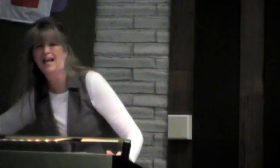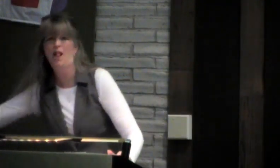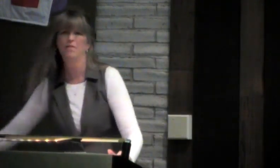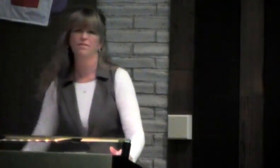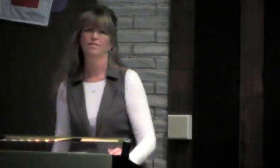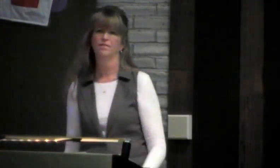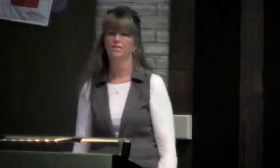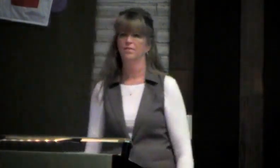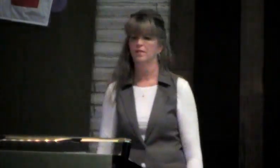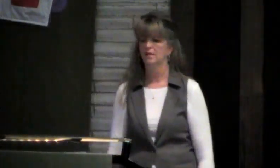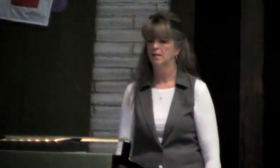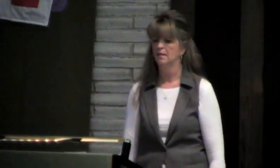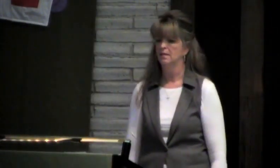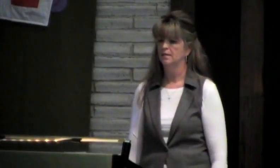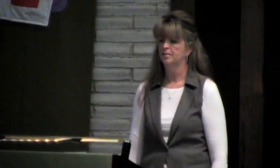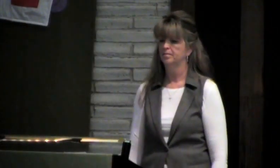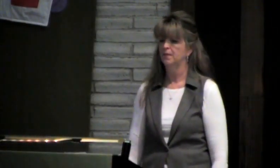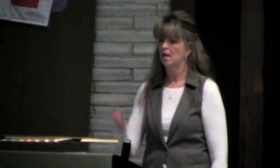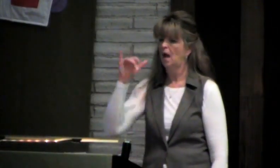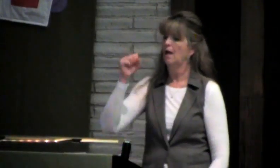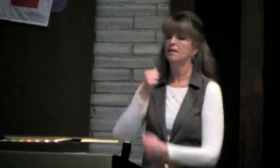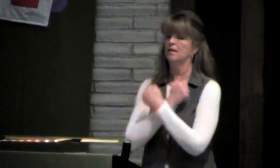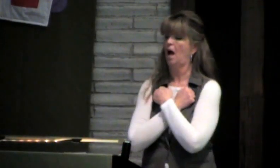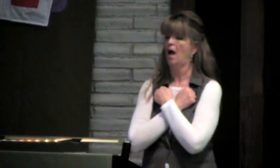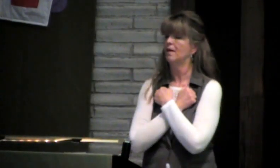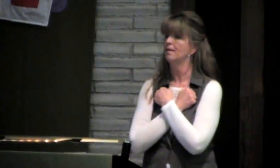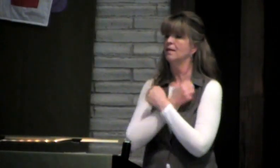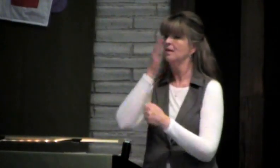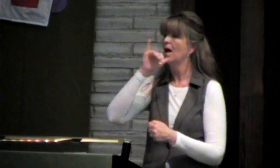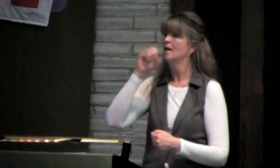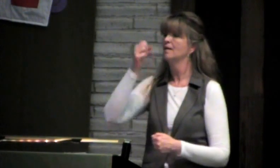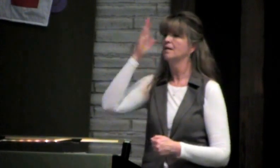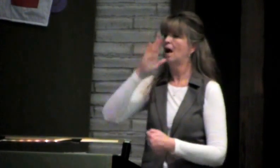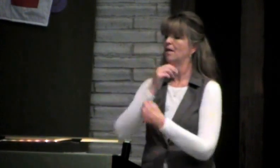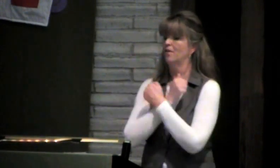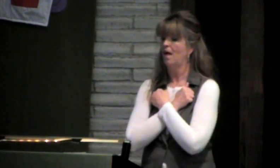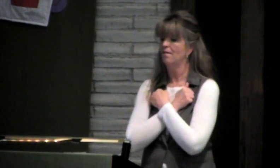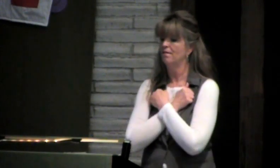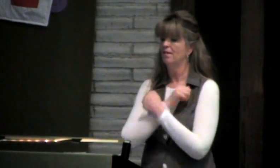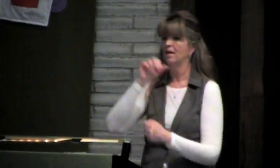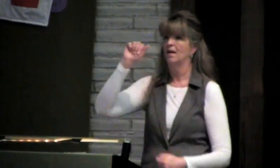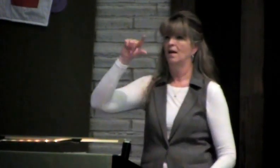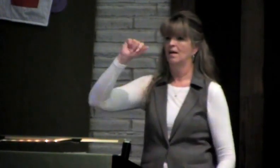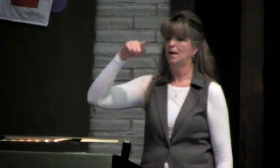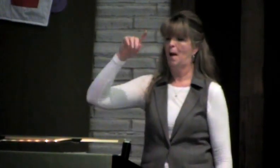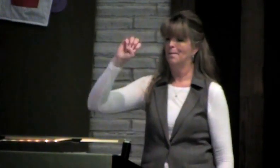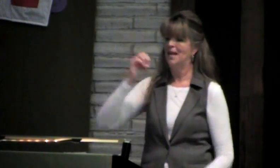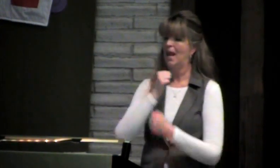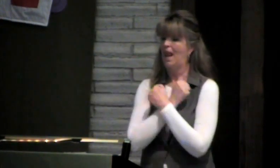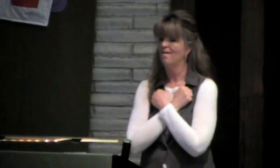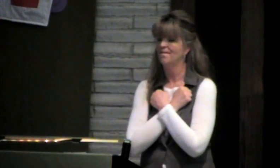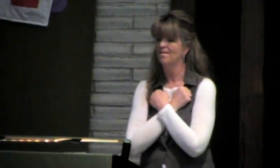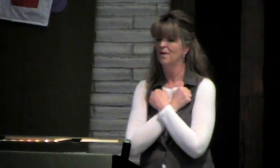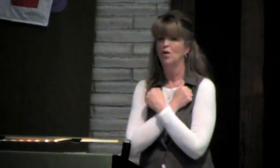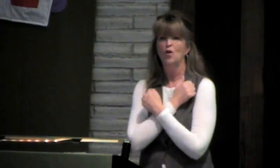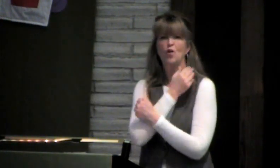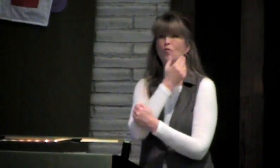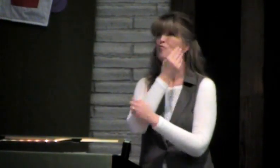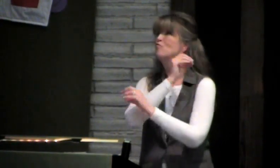condemnation upon themselves because God's love is there. God will